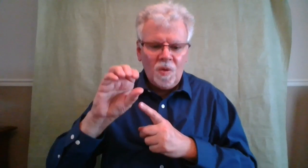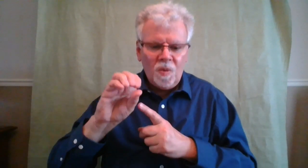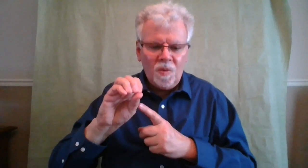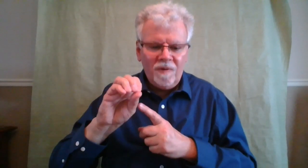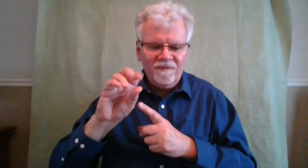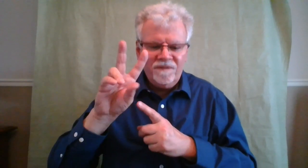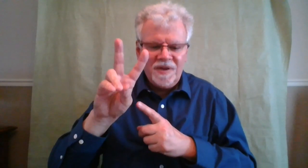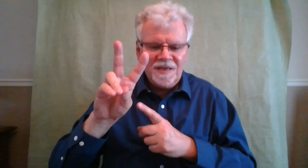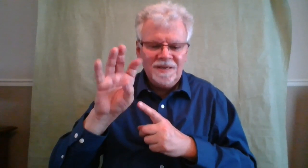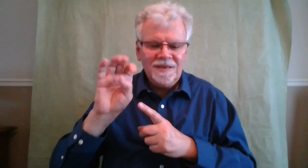love.